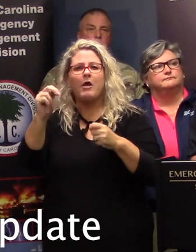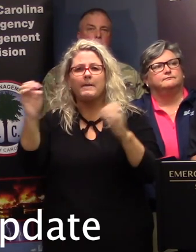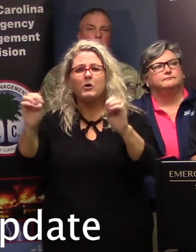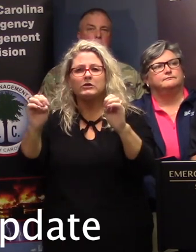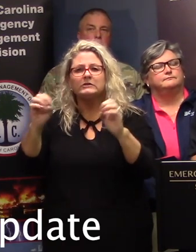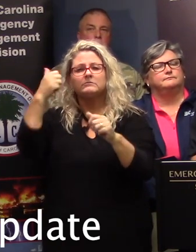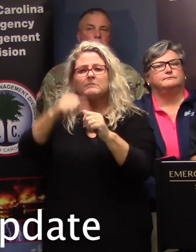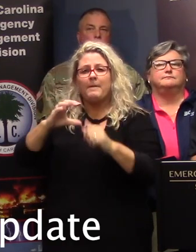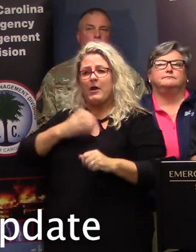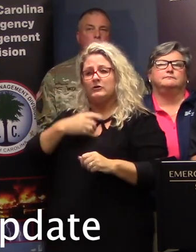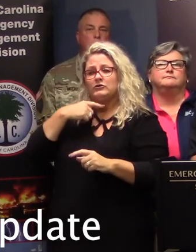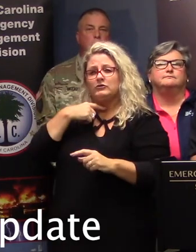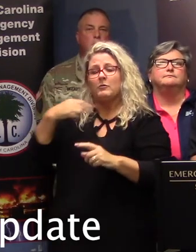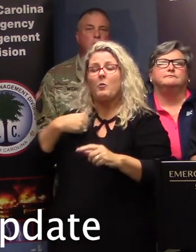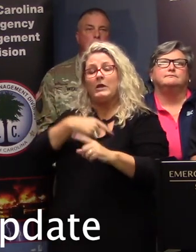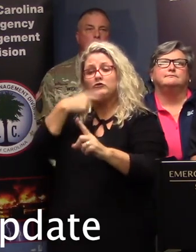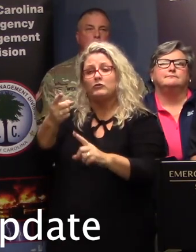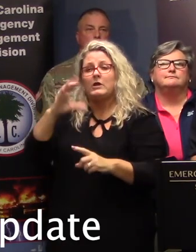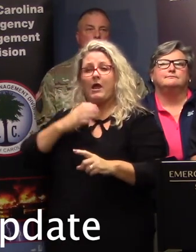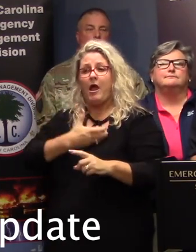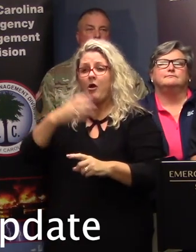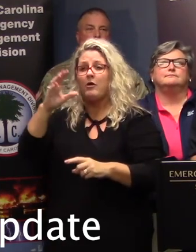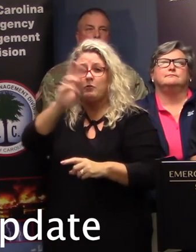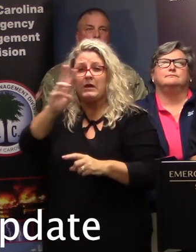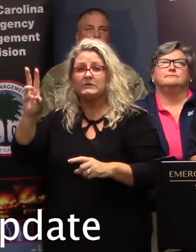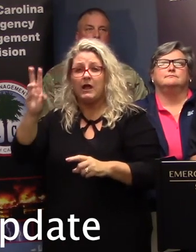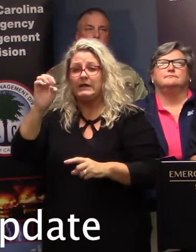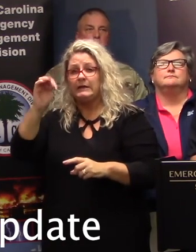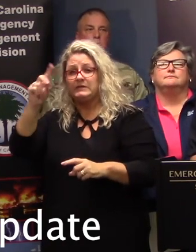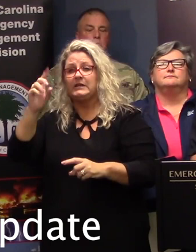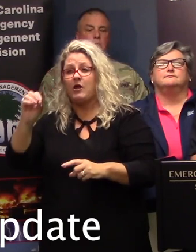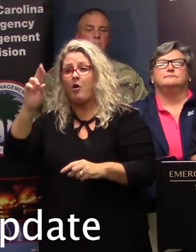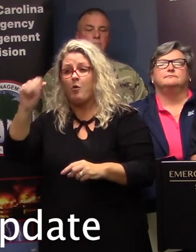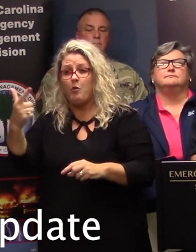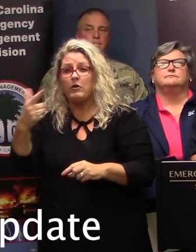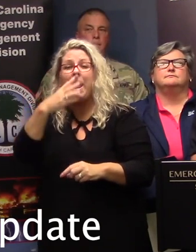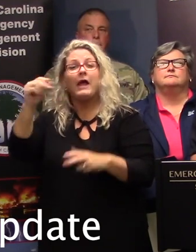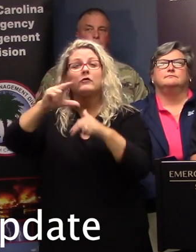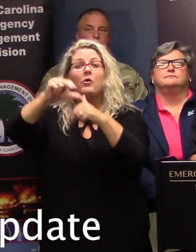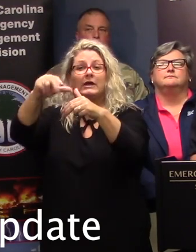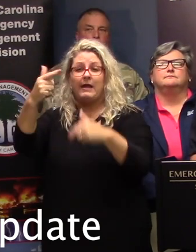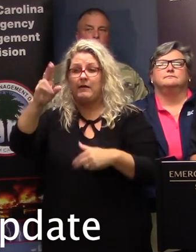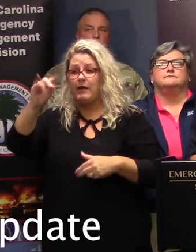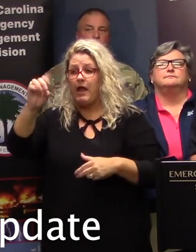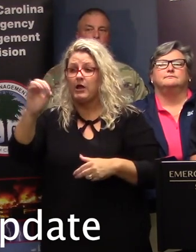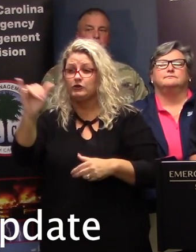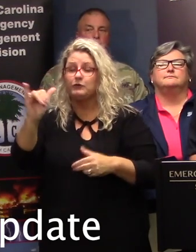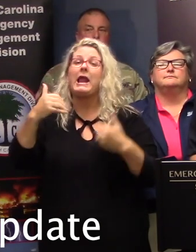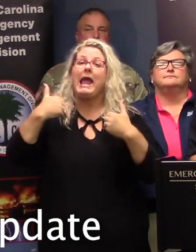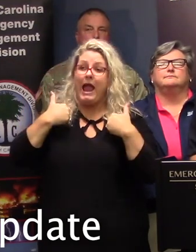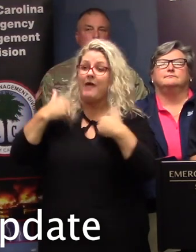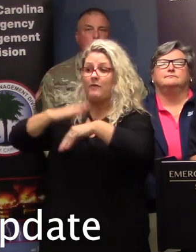website, scemd.org. The governor's also mentioned our hurricane guide, which is available there, as well, and also in paper copies.